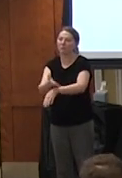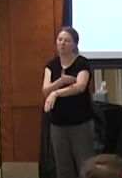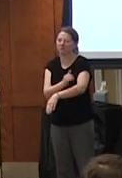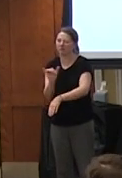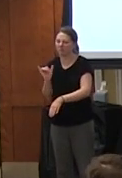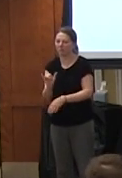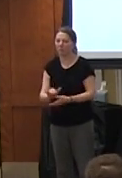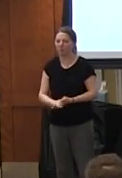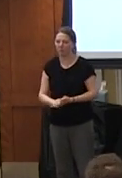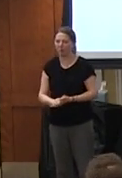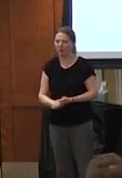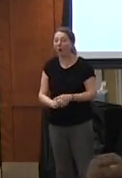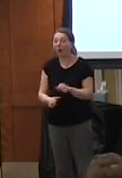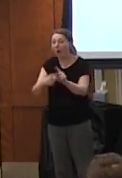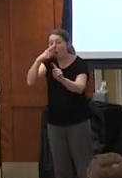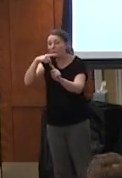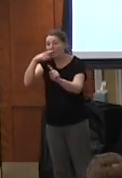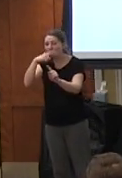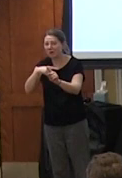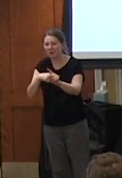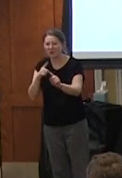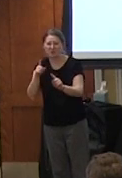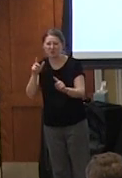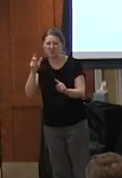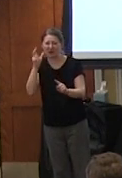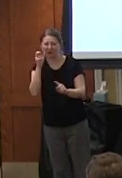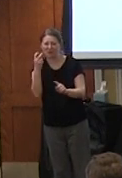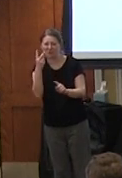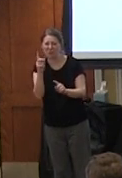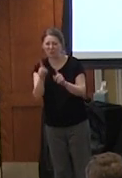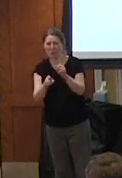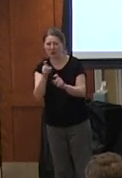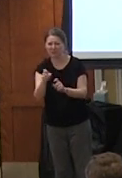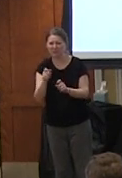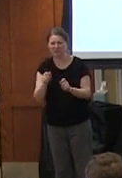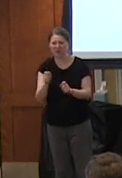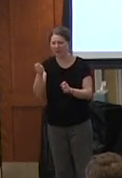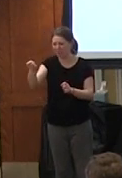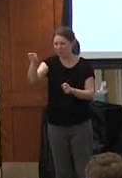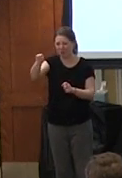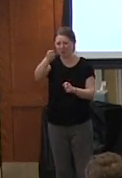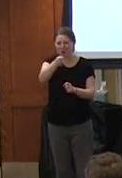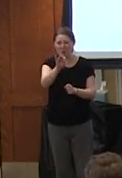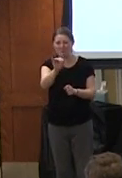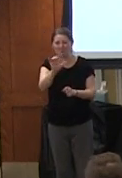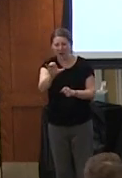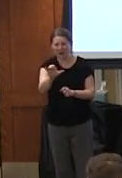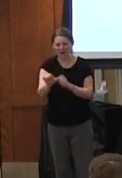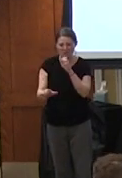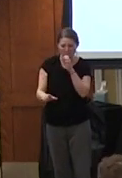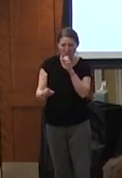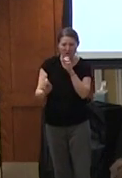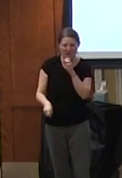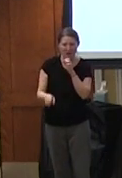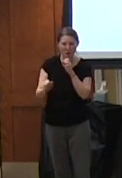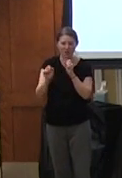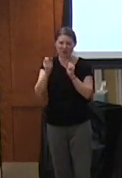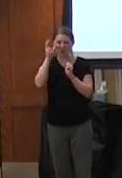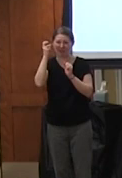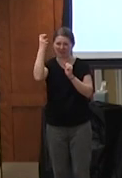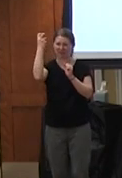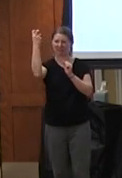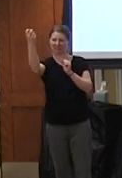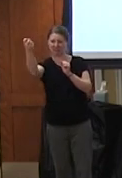yes and by the way could you hear the two questions before should i bring the mic around or were you able to hear the questions